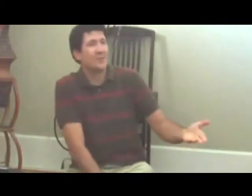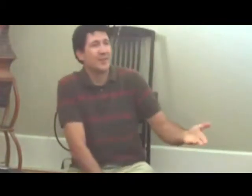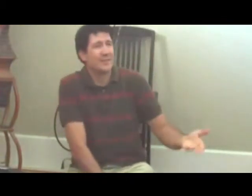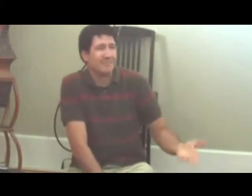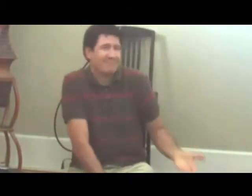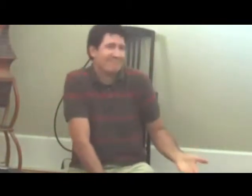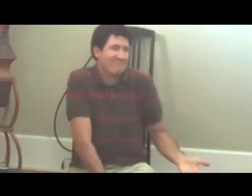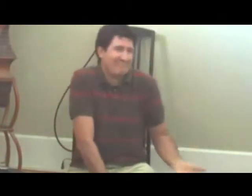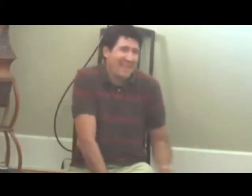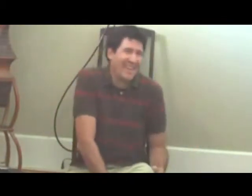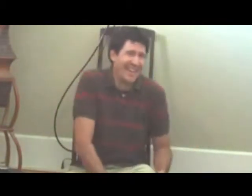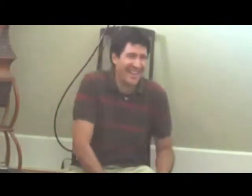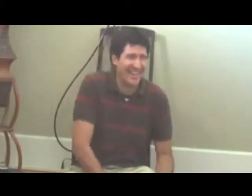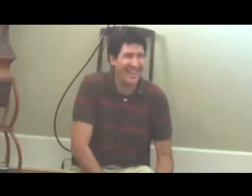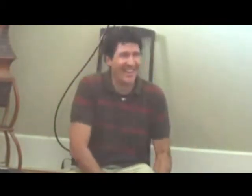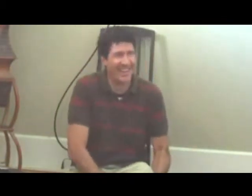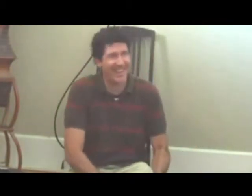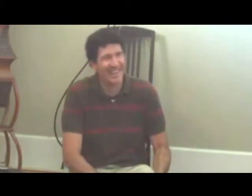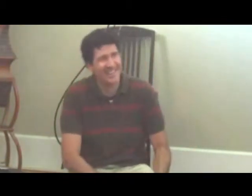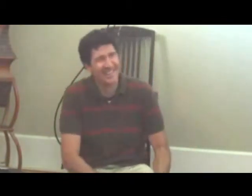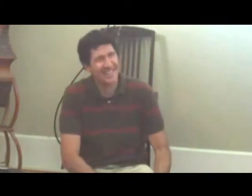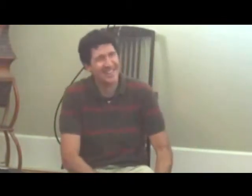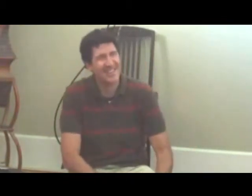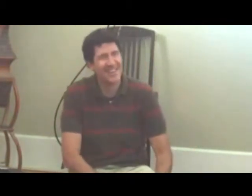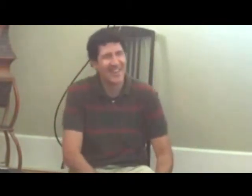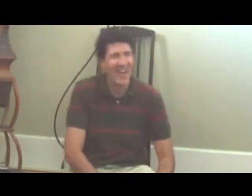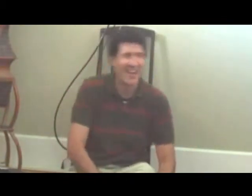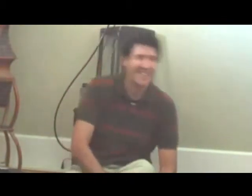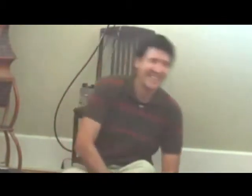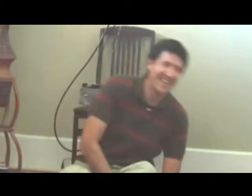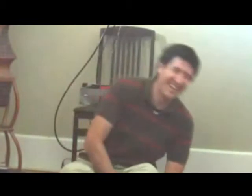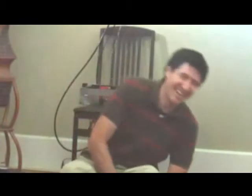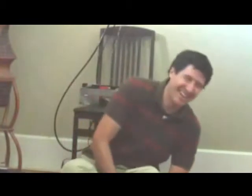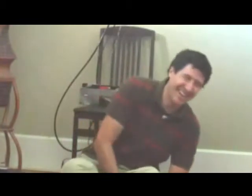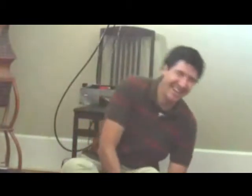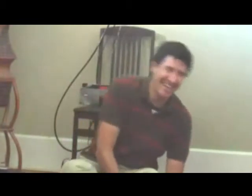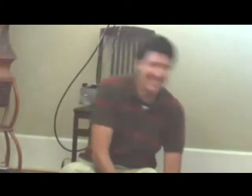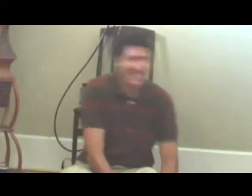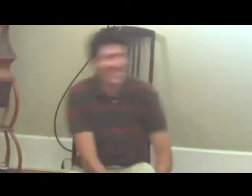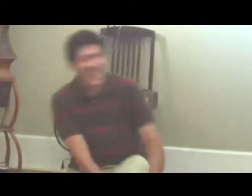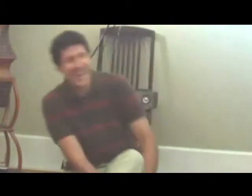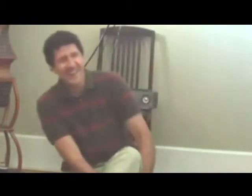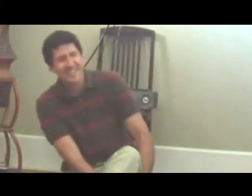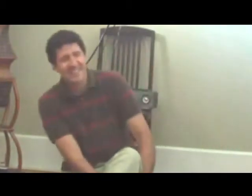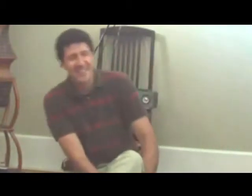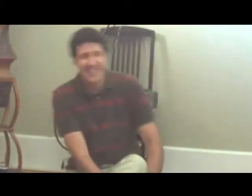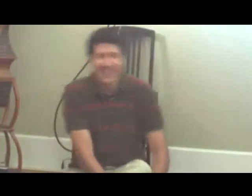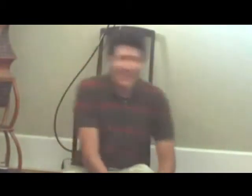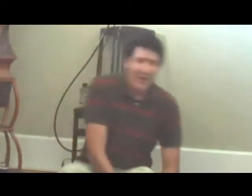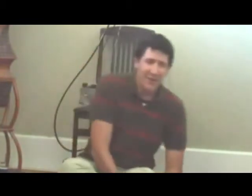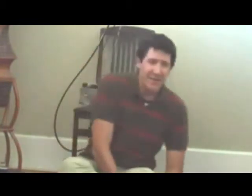week, I think when I waited for you, all right,